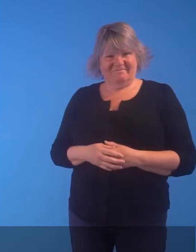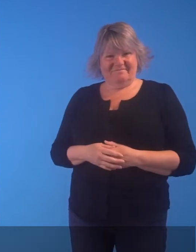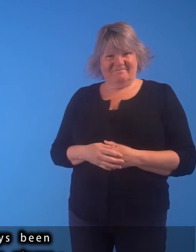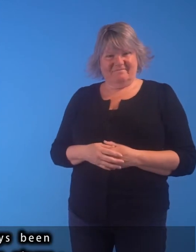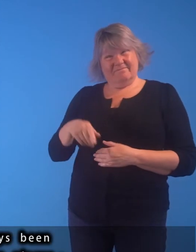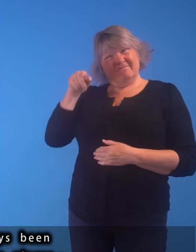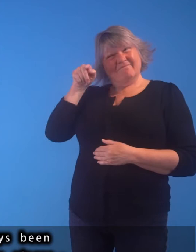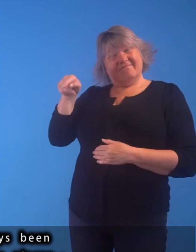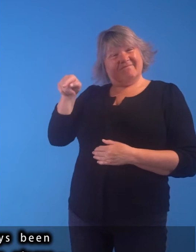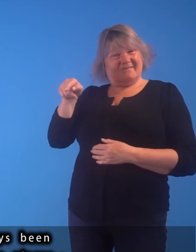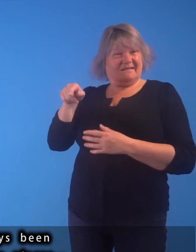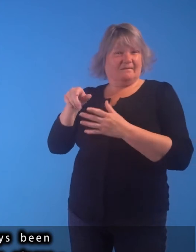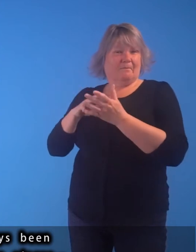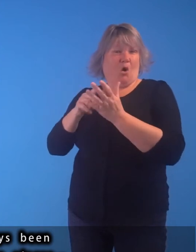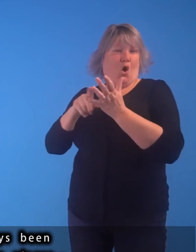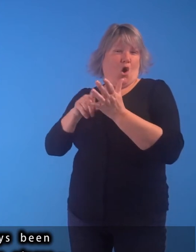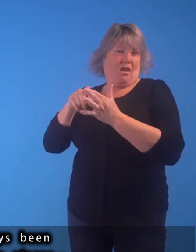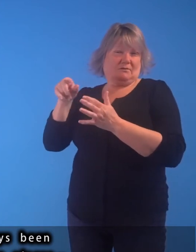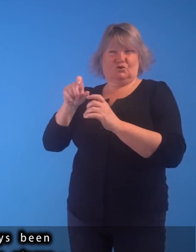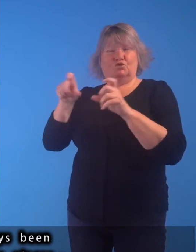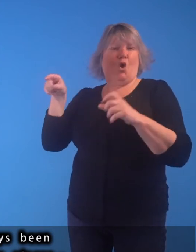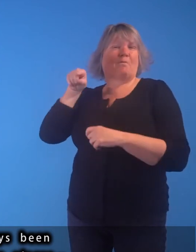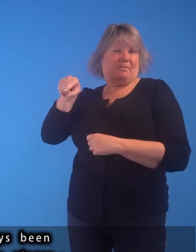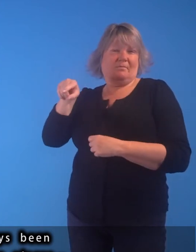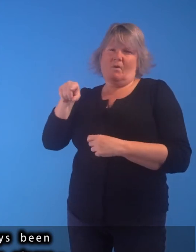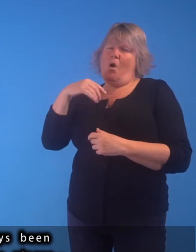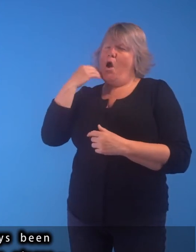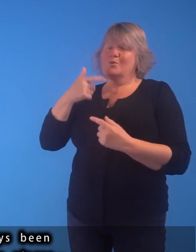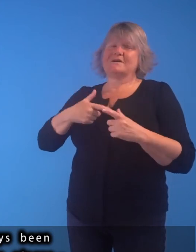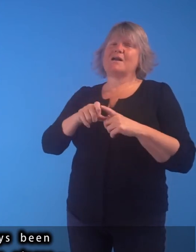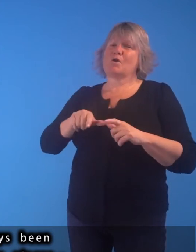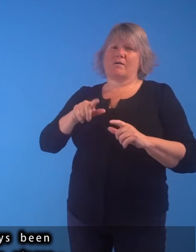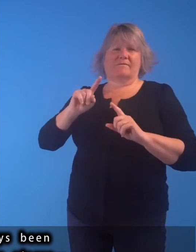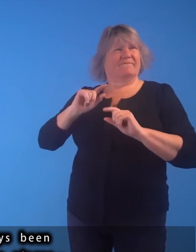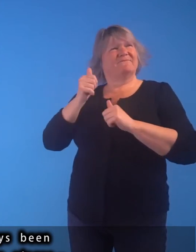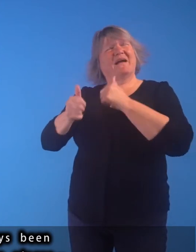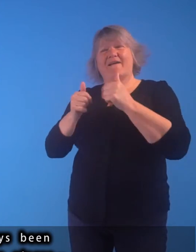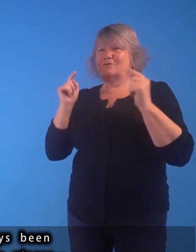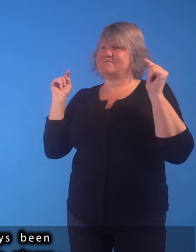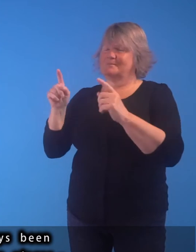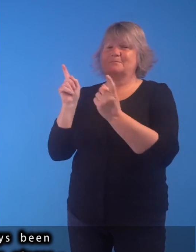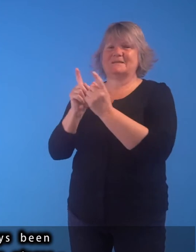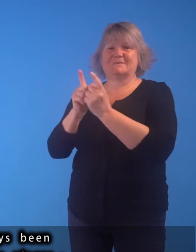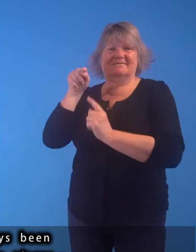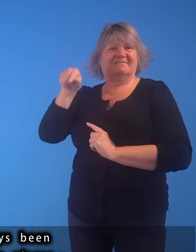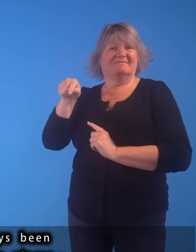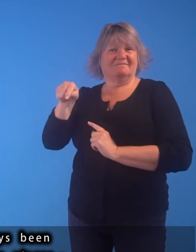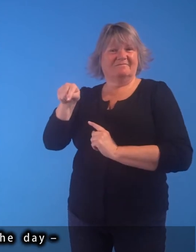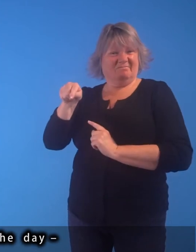Mall's Department Store has always been one of Edinburgh's favourite meeting places. Captured